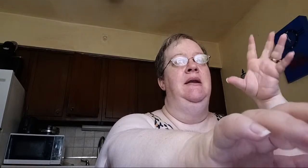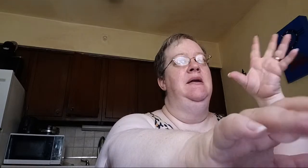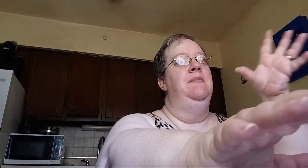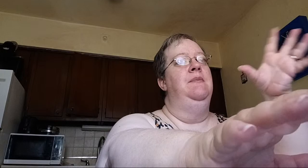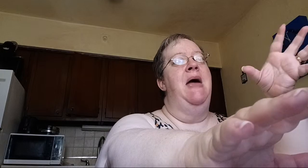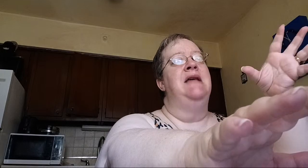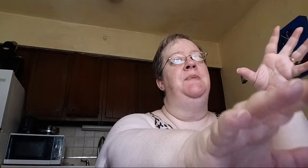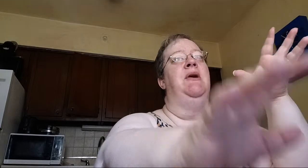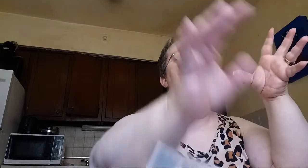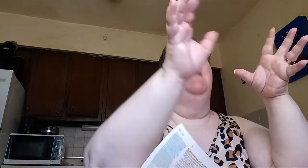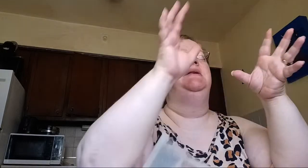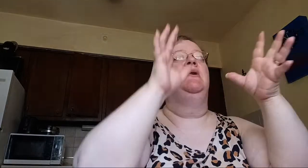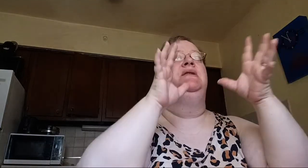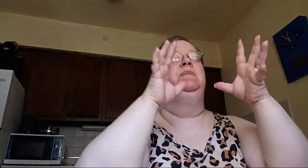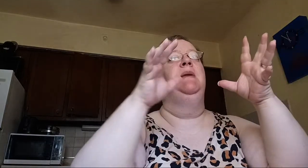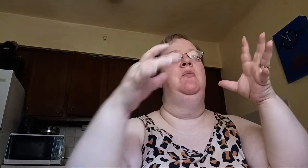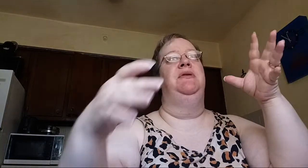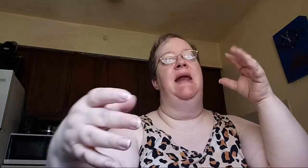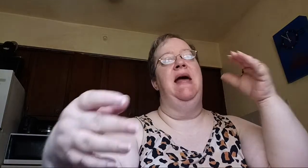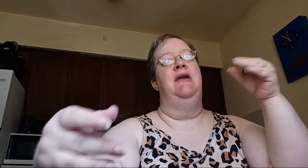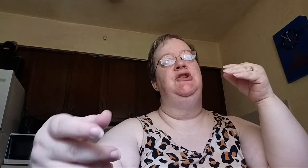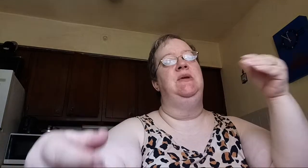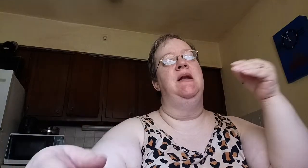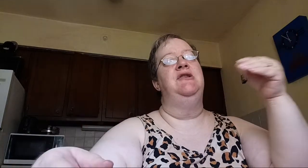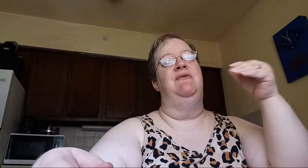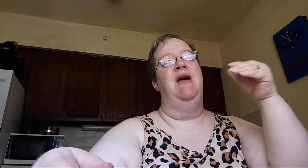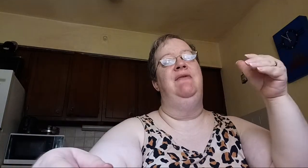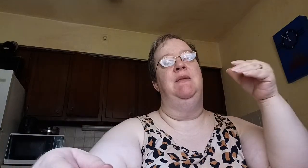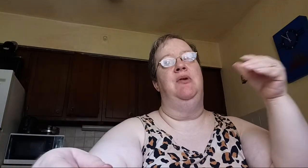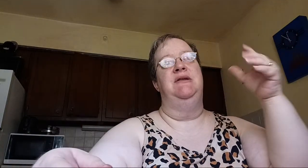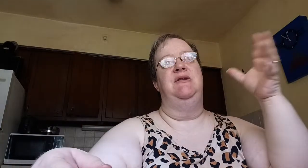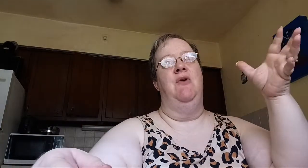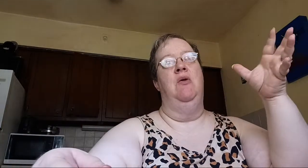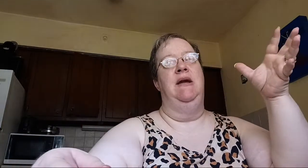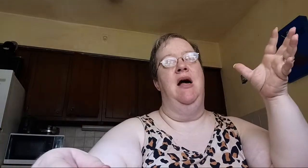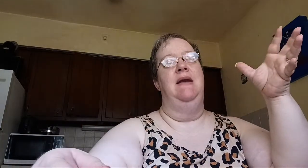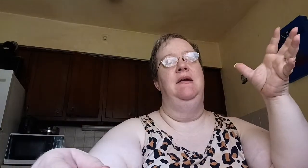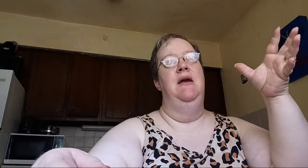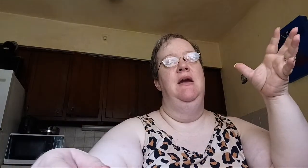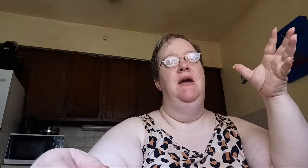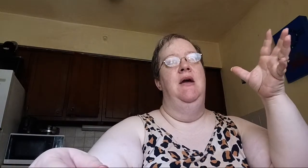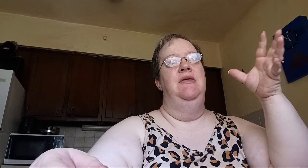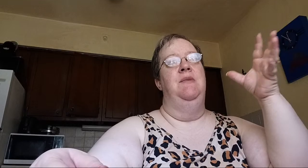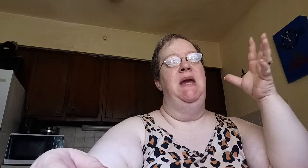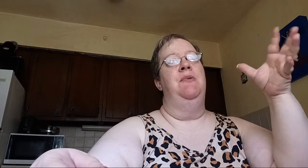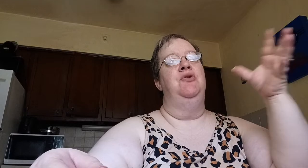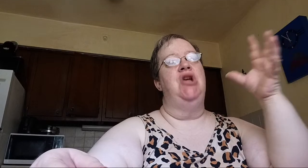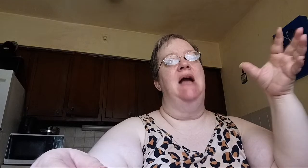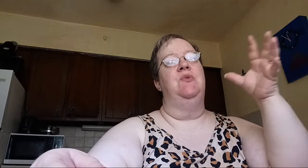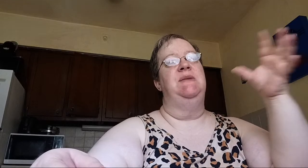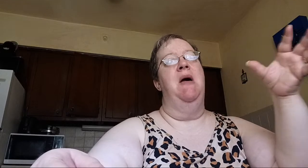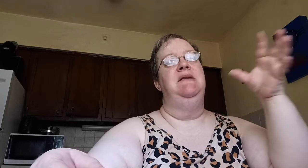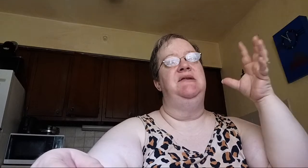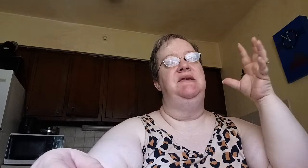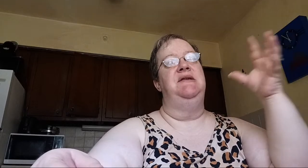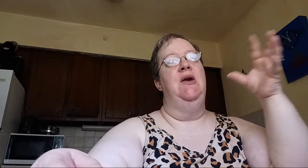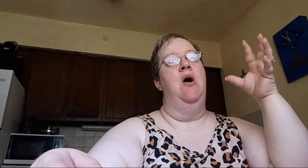And Asbury Commentary says, people with that attitude cannot survive in the presence of a holy God. The people's shocked response is to take off